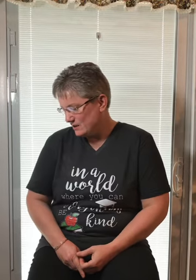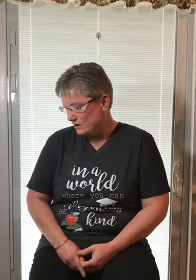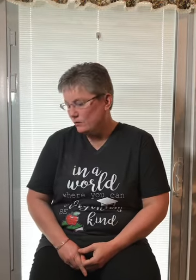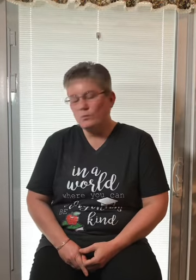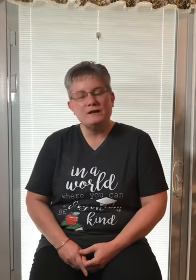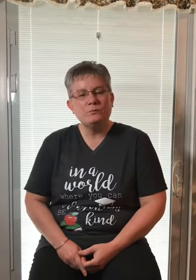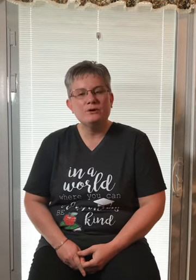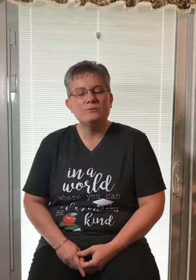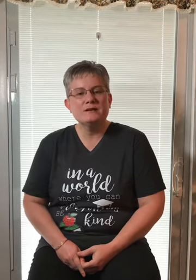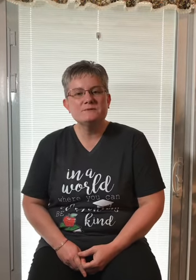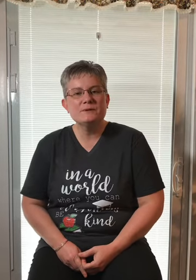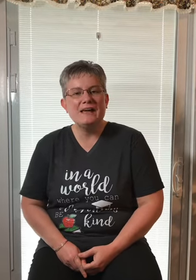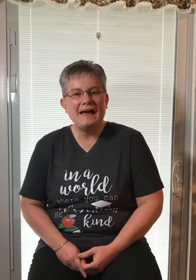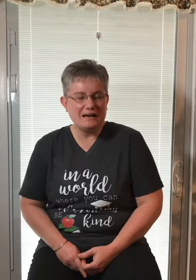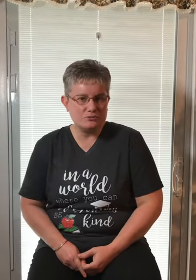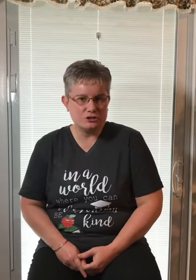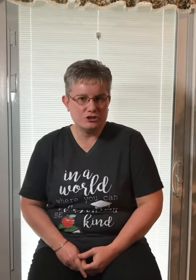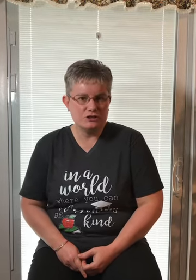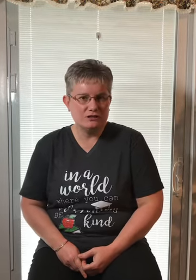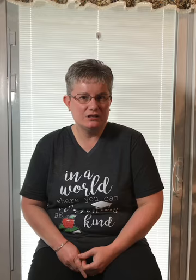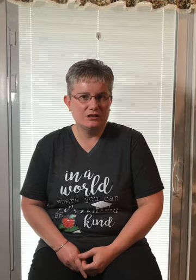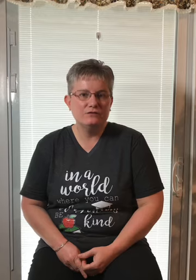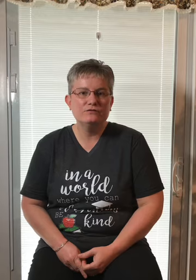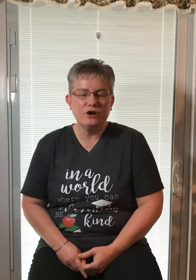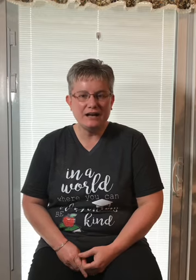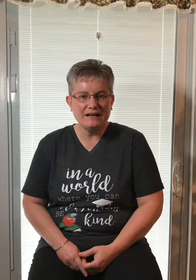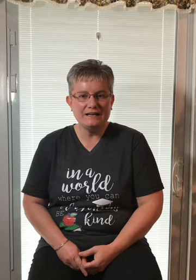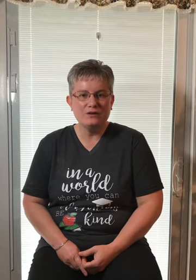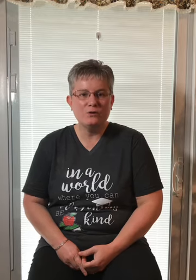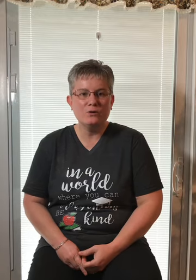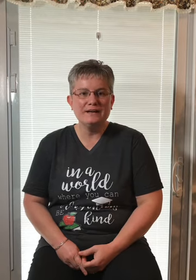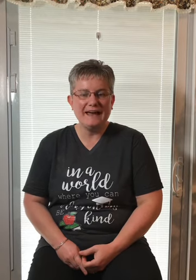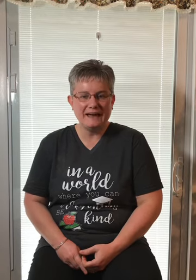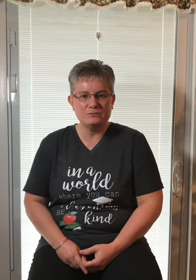What word rhymes with ouch, fry, or couch?